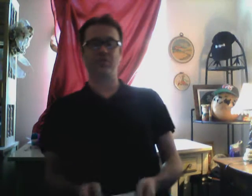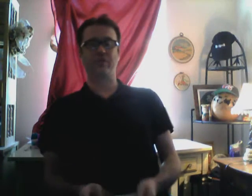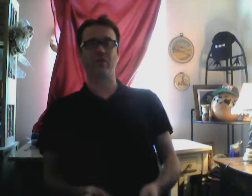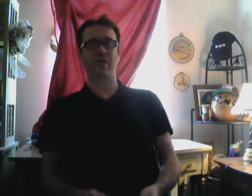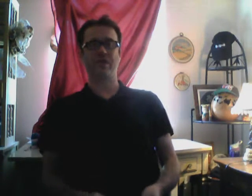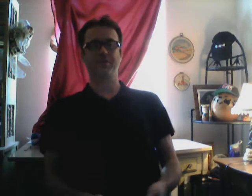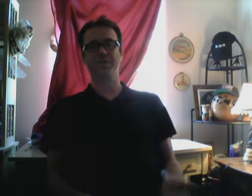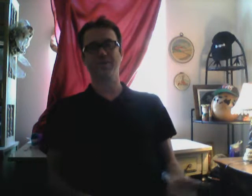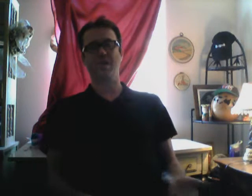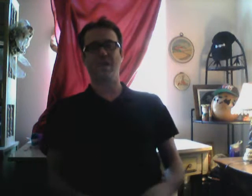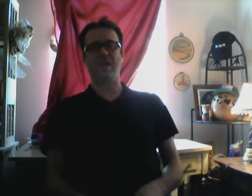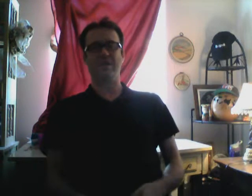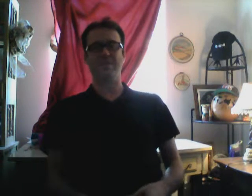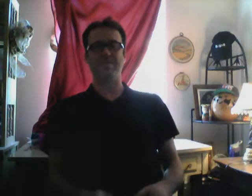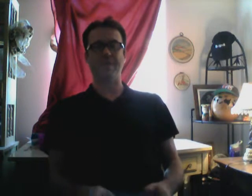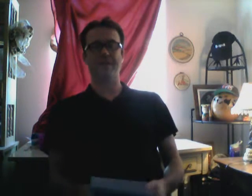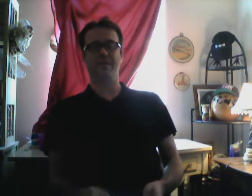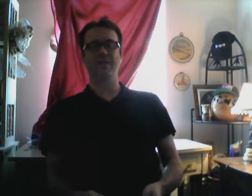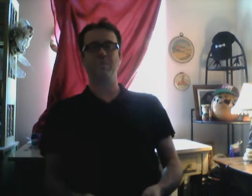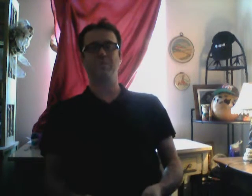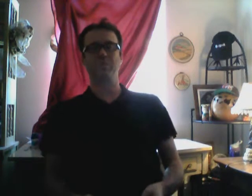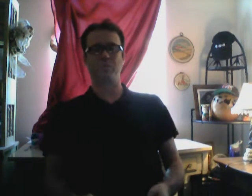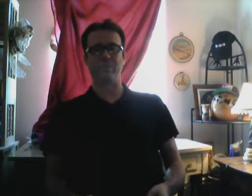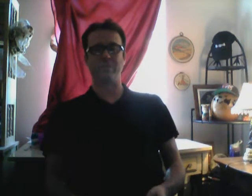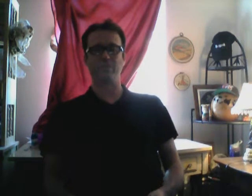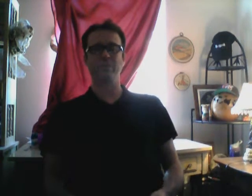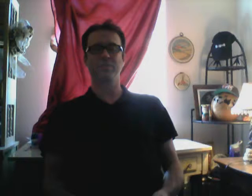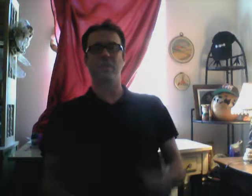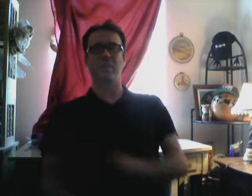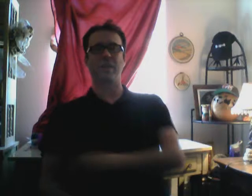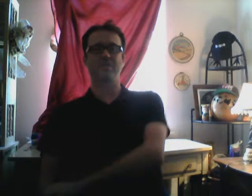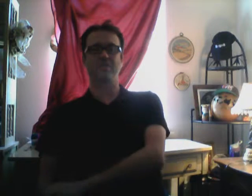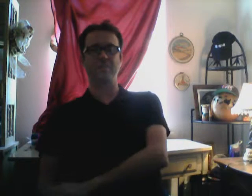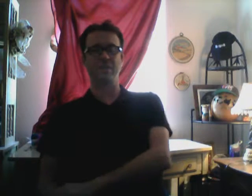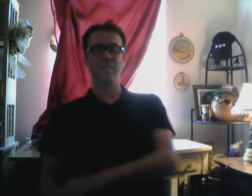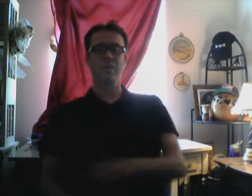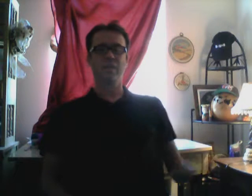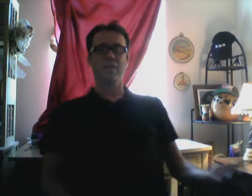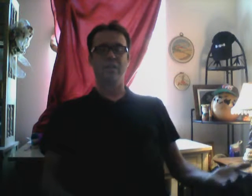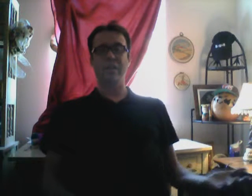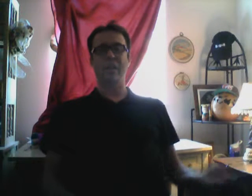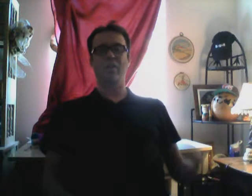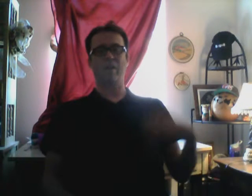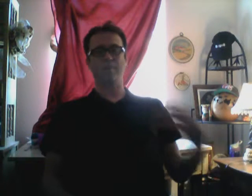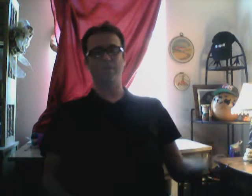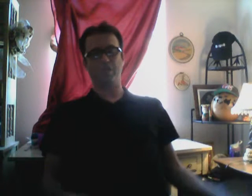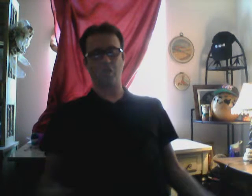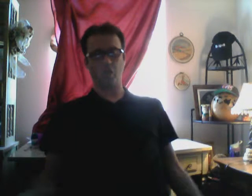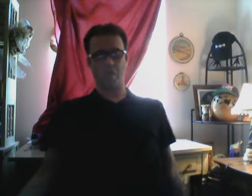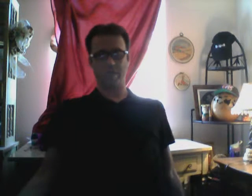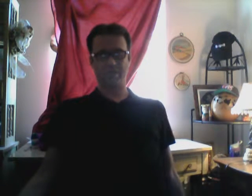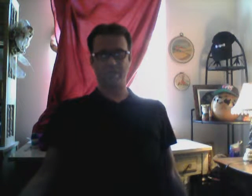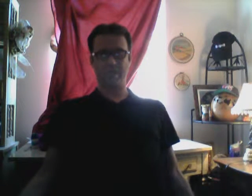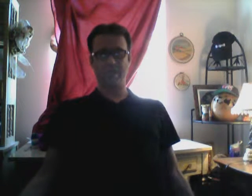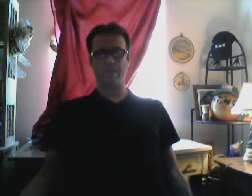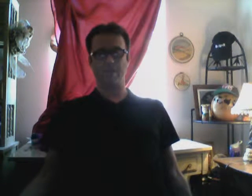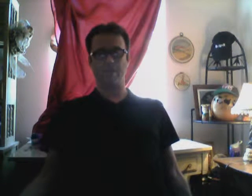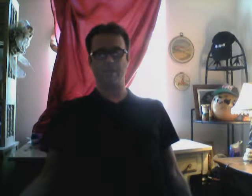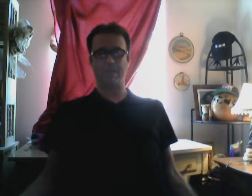Driven around. Through a slaughterhouse. Basically. were driven. Through a slaughterhouse. And now. I'm just. A car that's laid here. With a